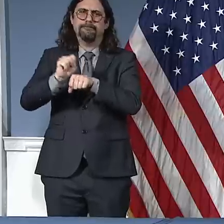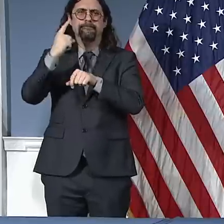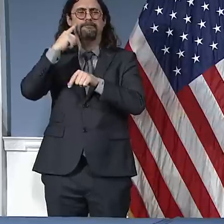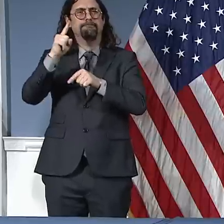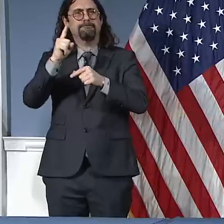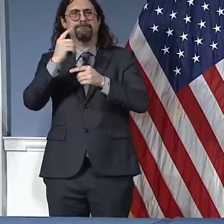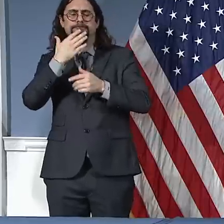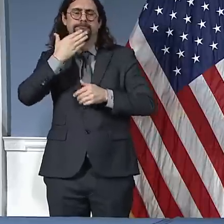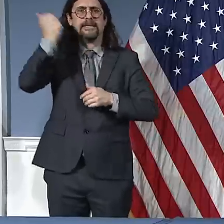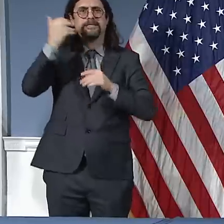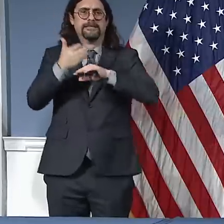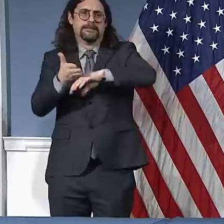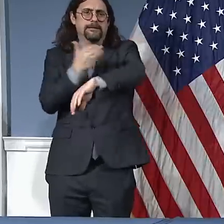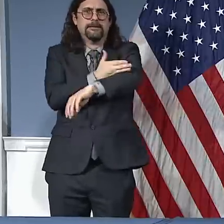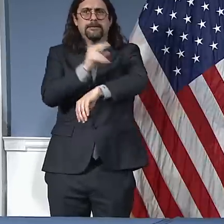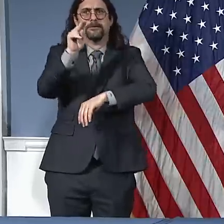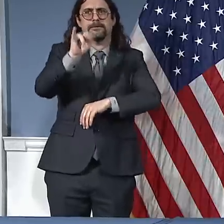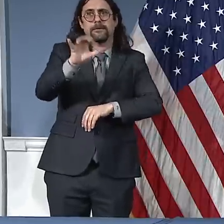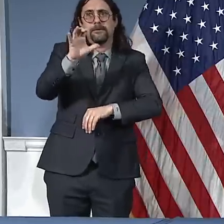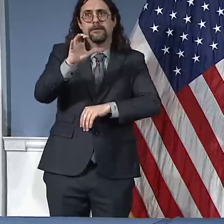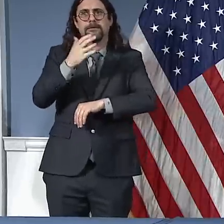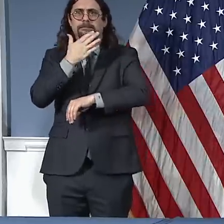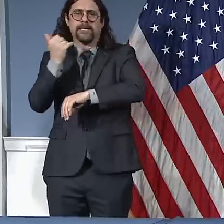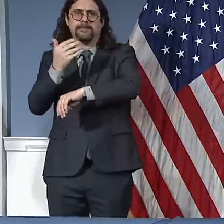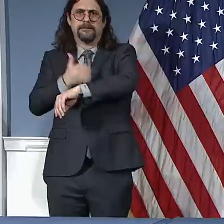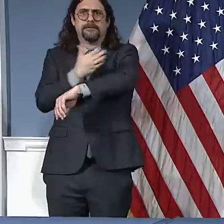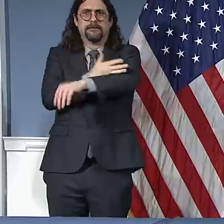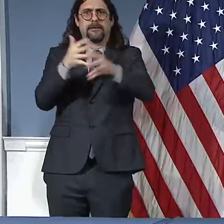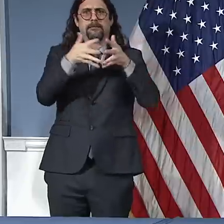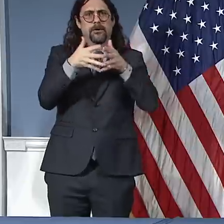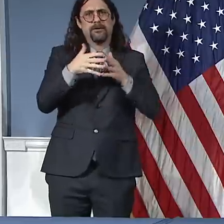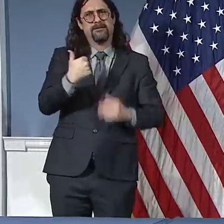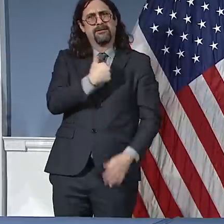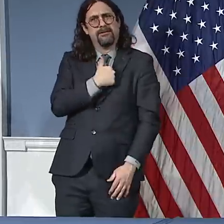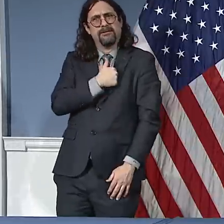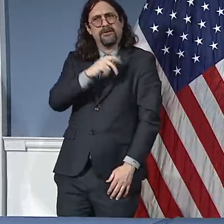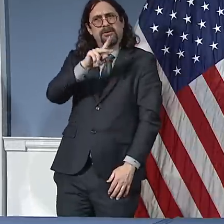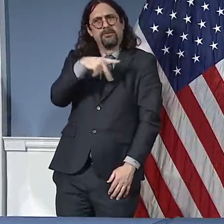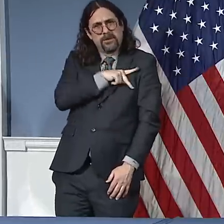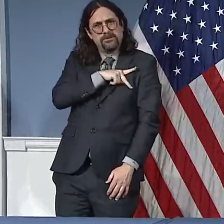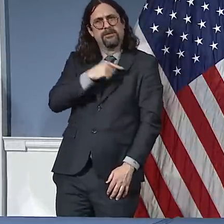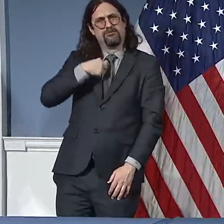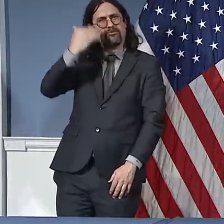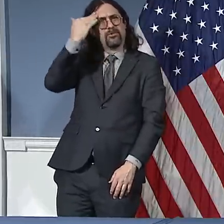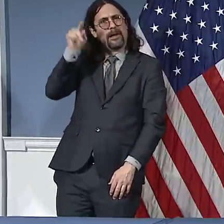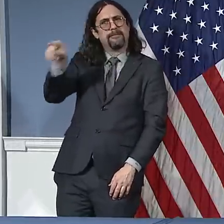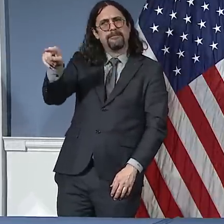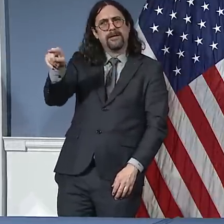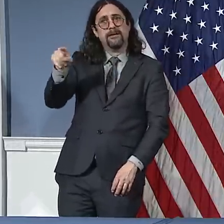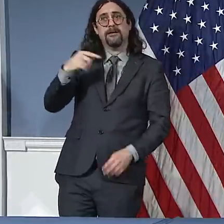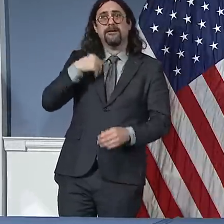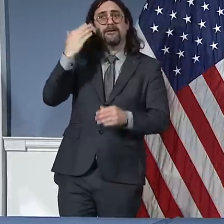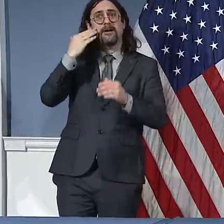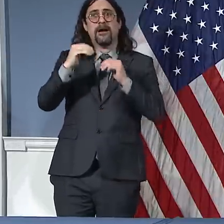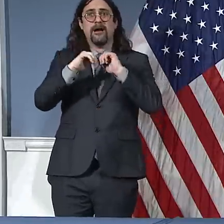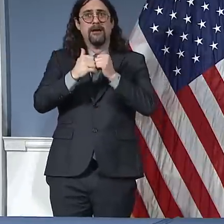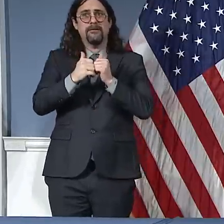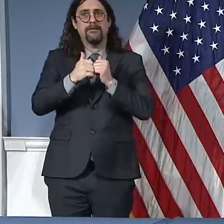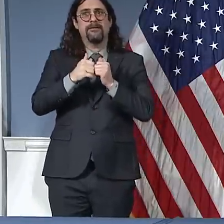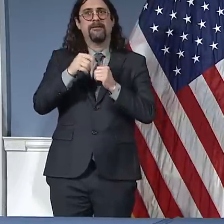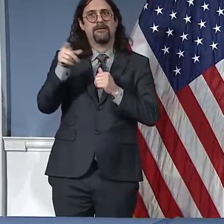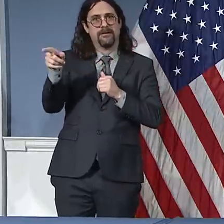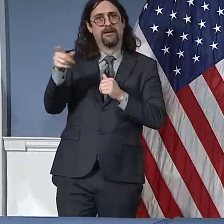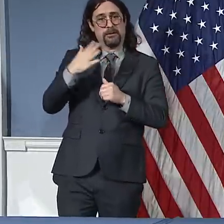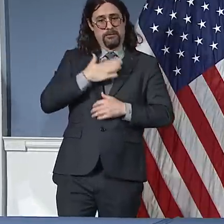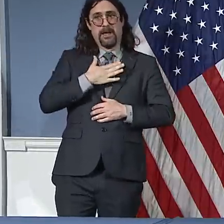Terrence because he ended up marrying one of my college roommates, Tom Curdehy. I